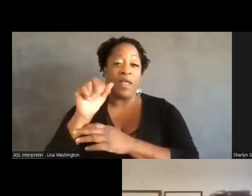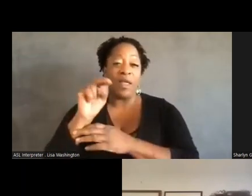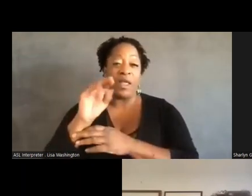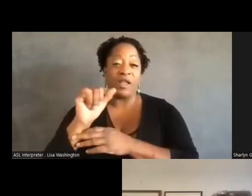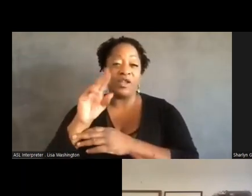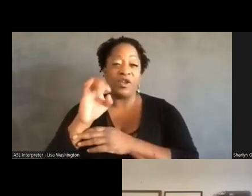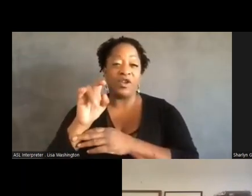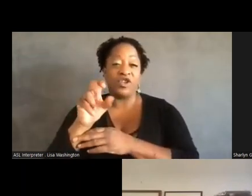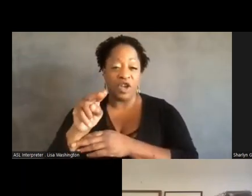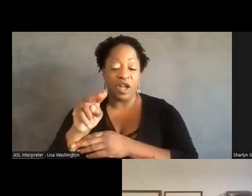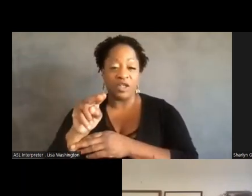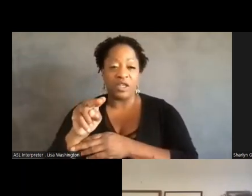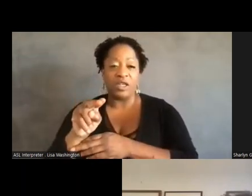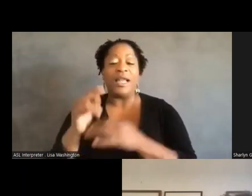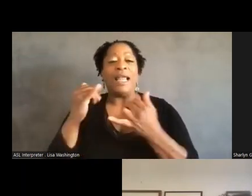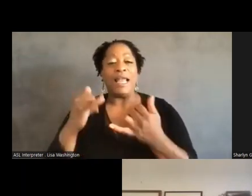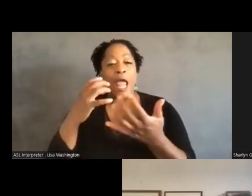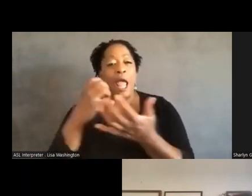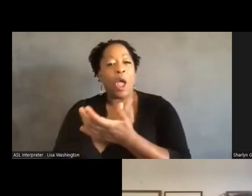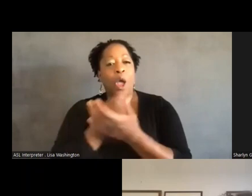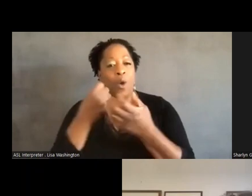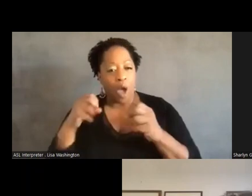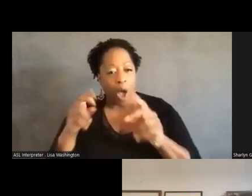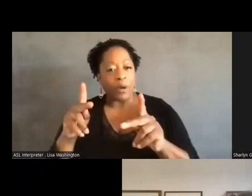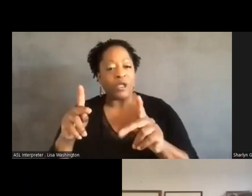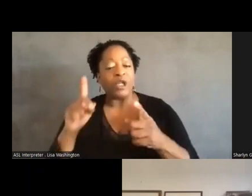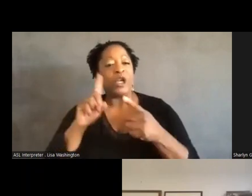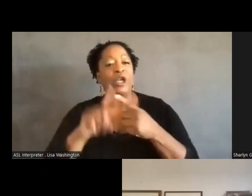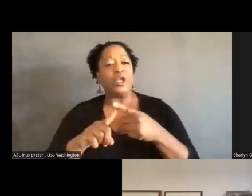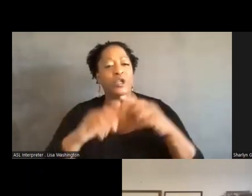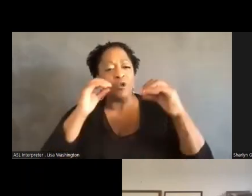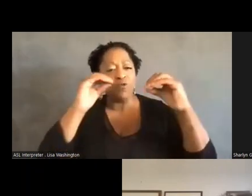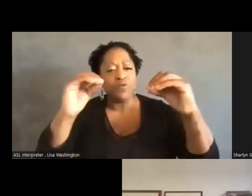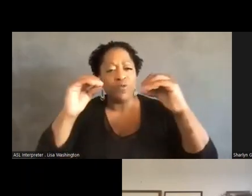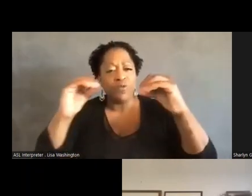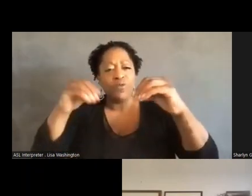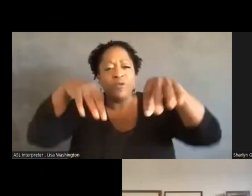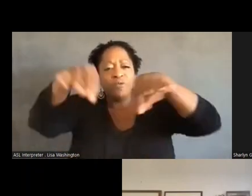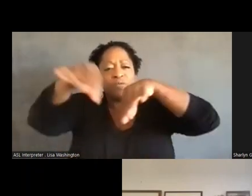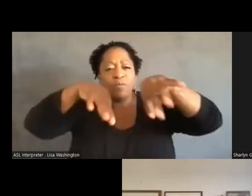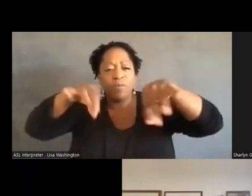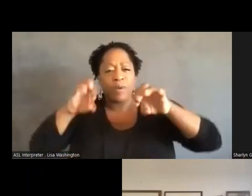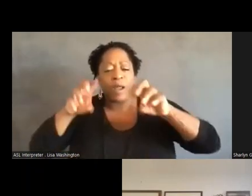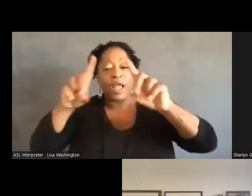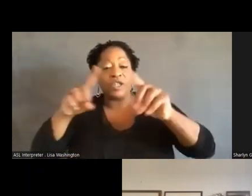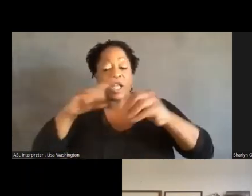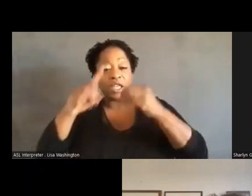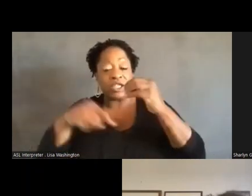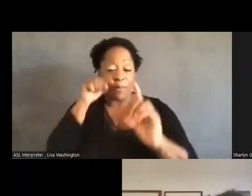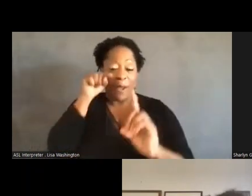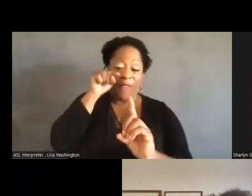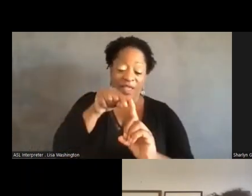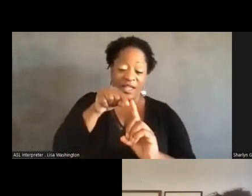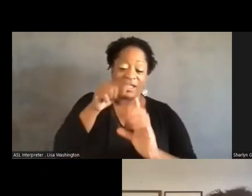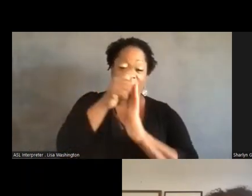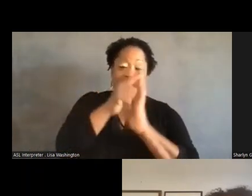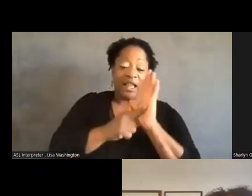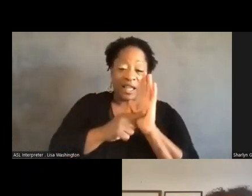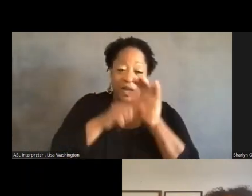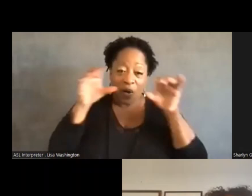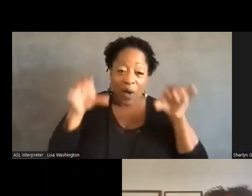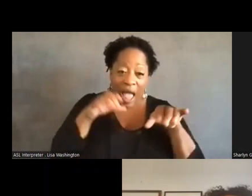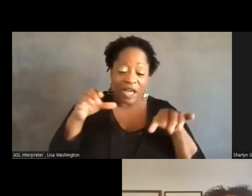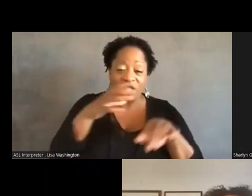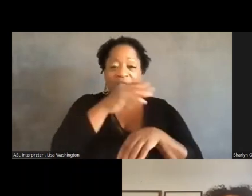do education, not only about this specific, um, legal action, but also about policing. So we